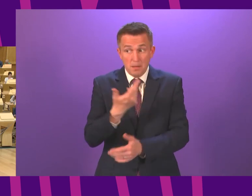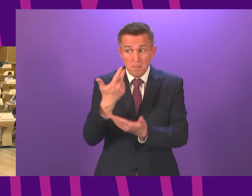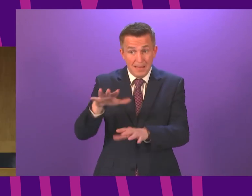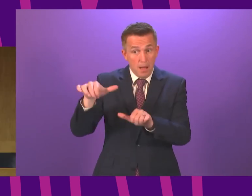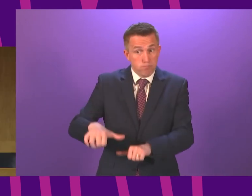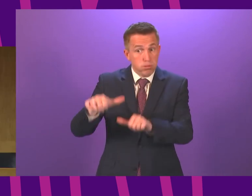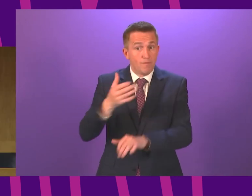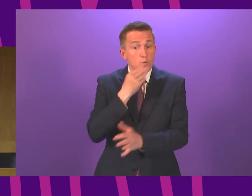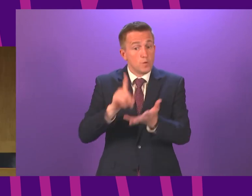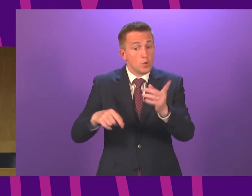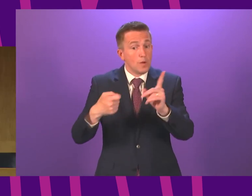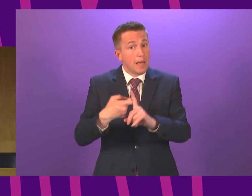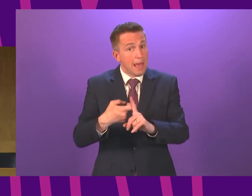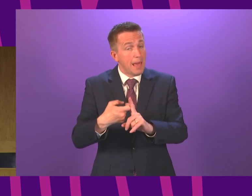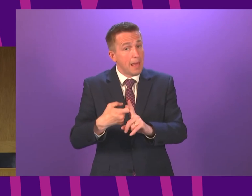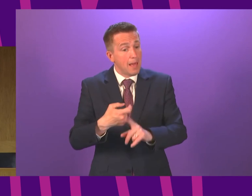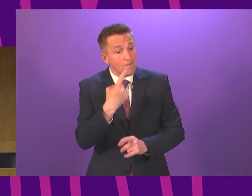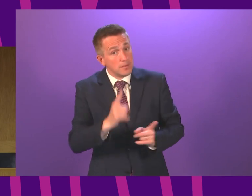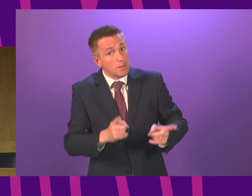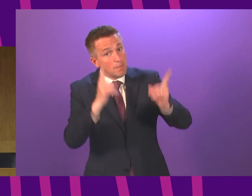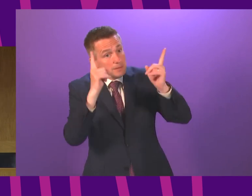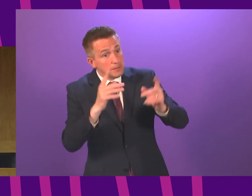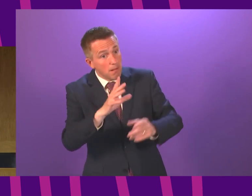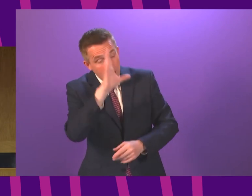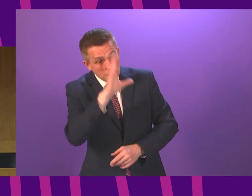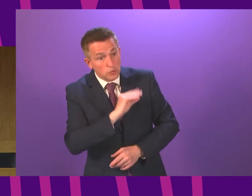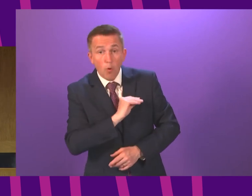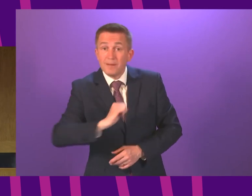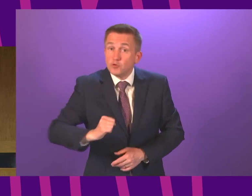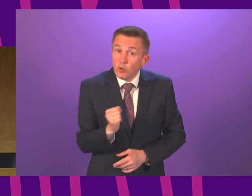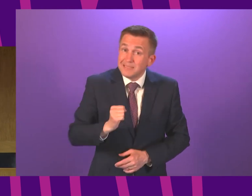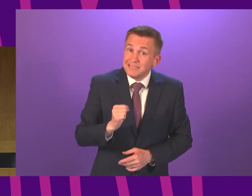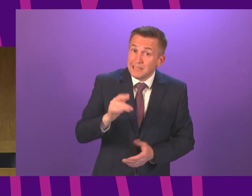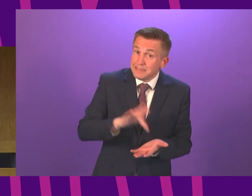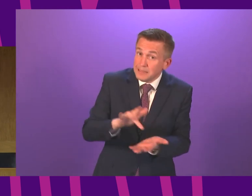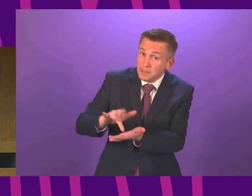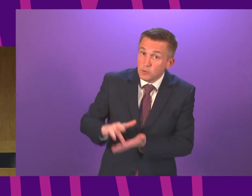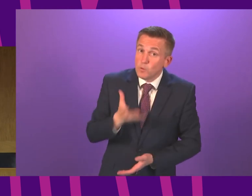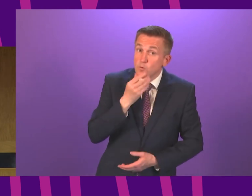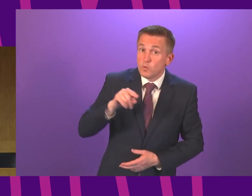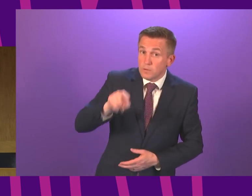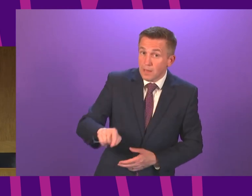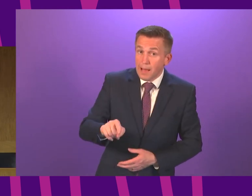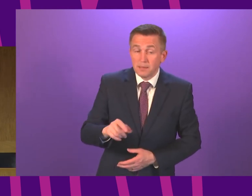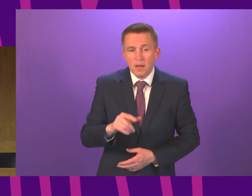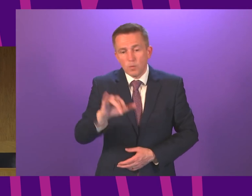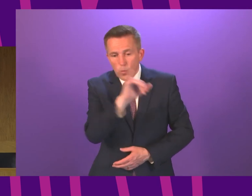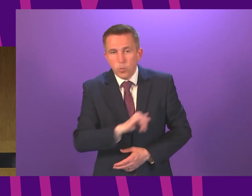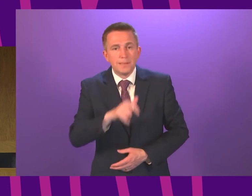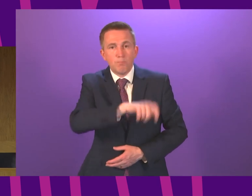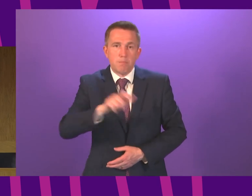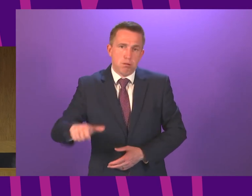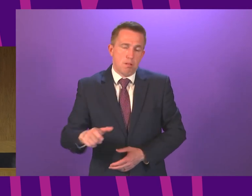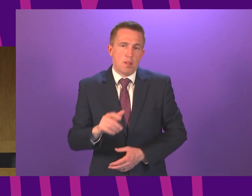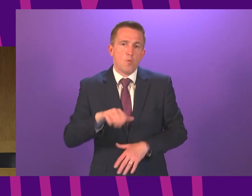can the First Minister give an indication of whether vaccination centres in Scotland will use it and who is most likely to be a priority for